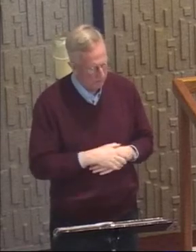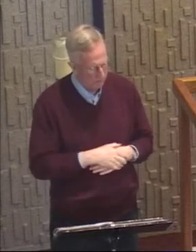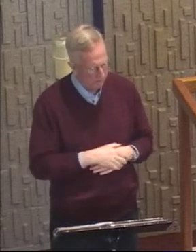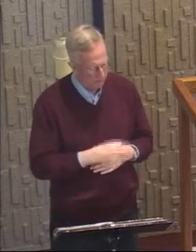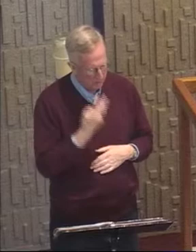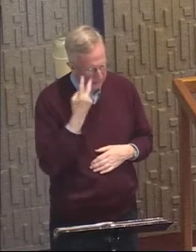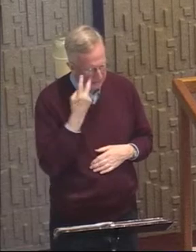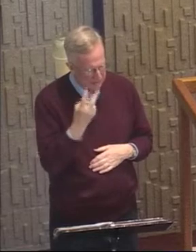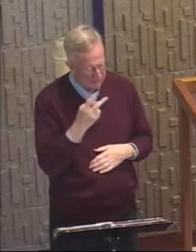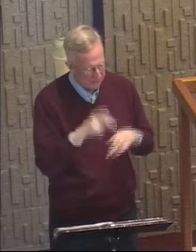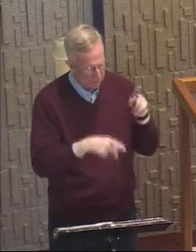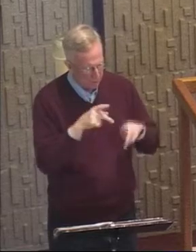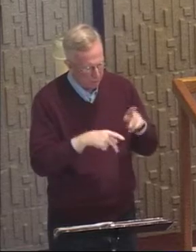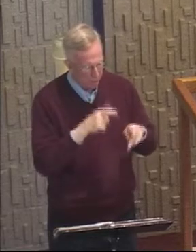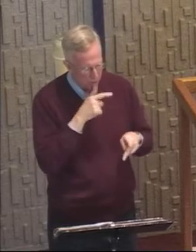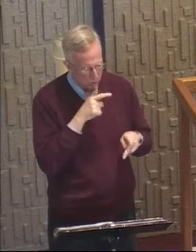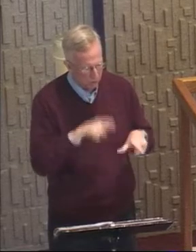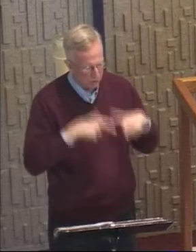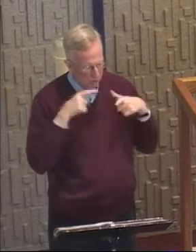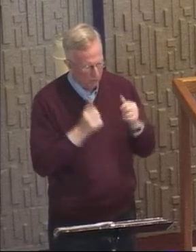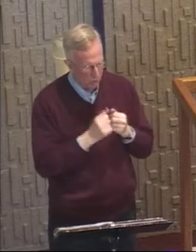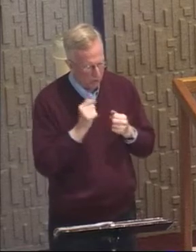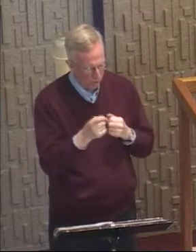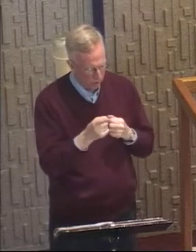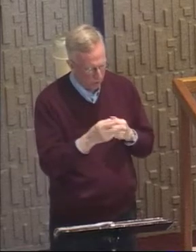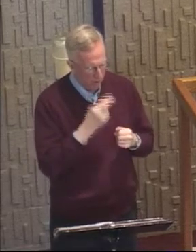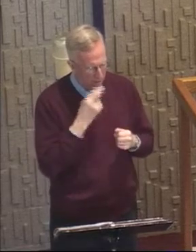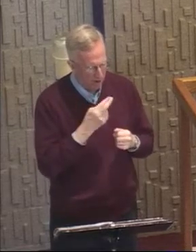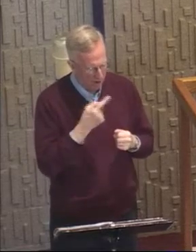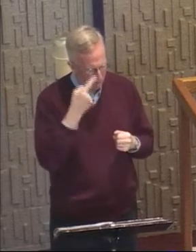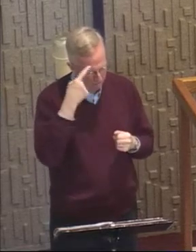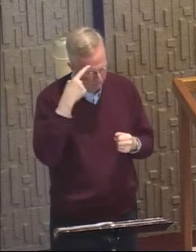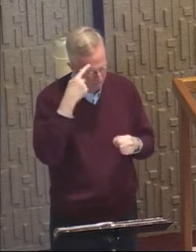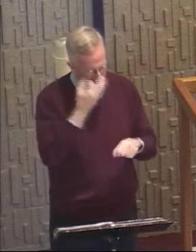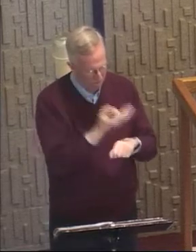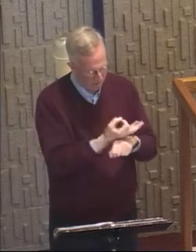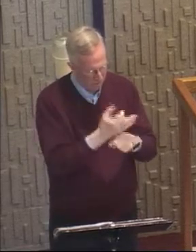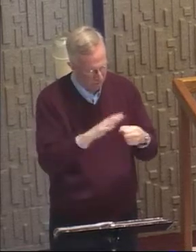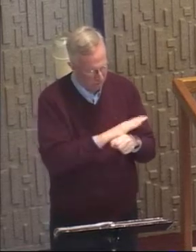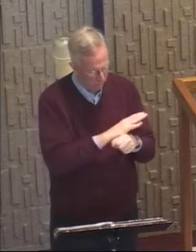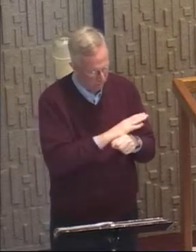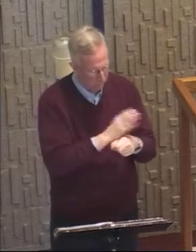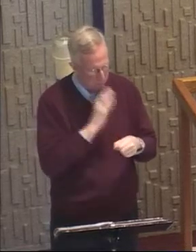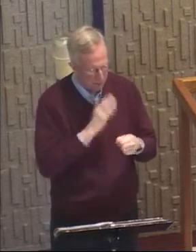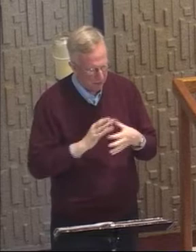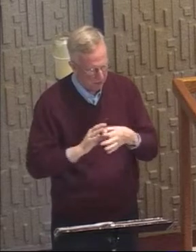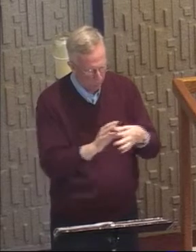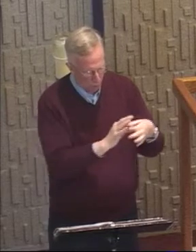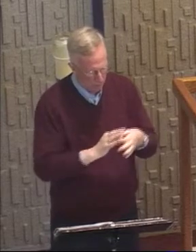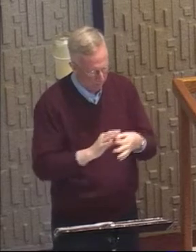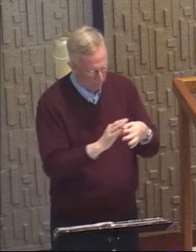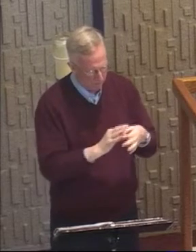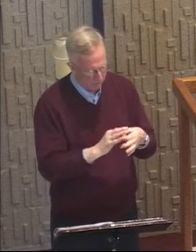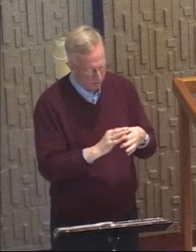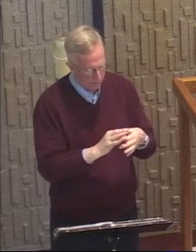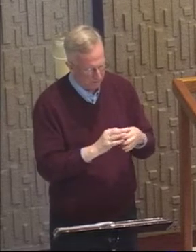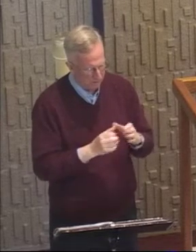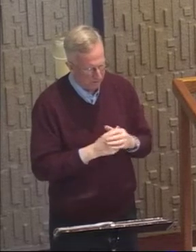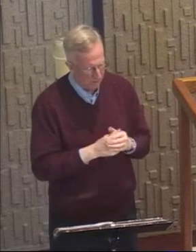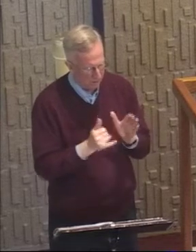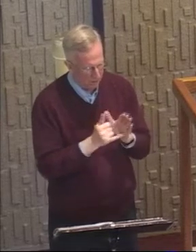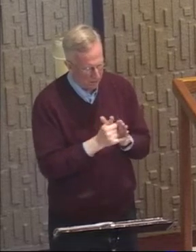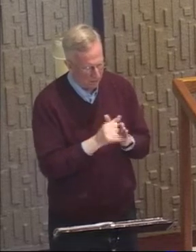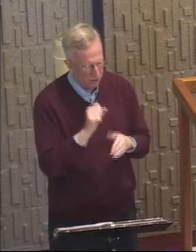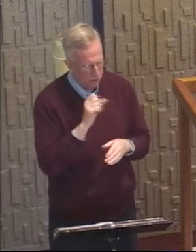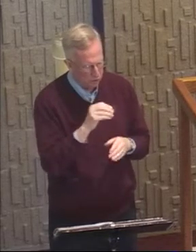people living your life, faithful, being cooperative. That is so essential